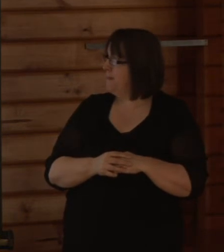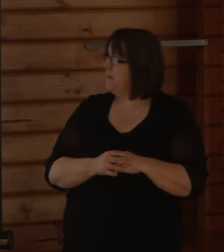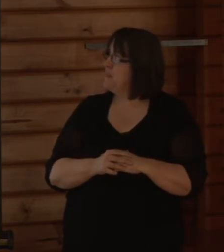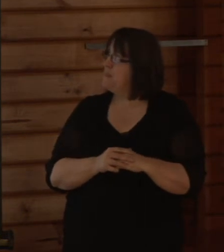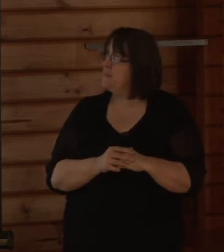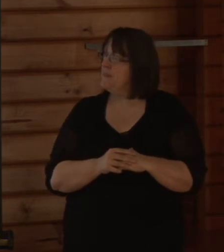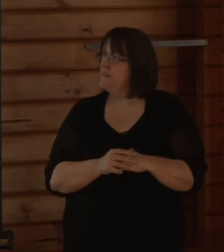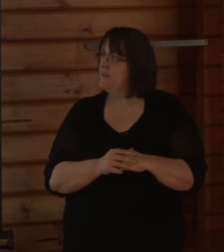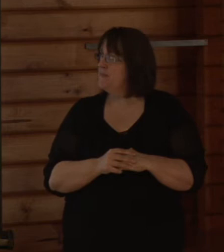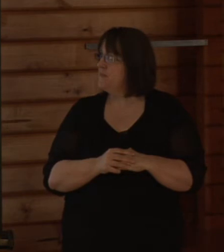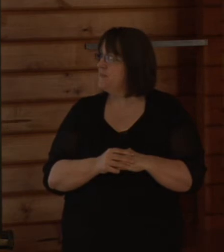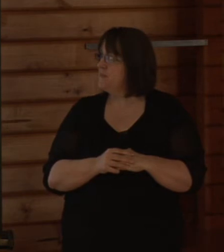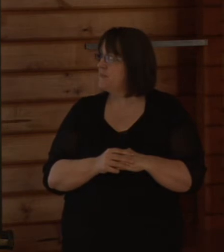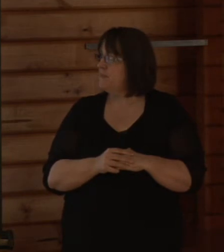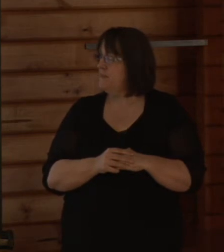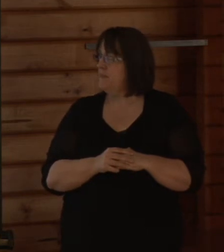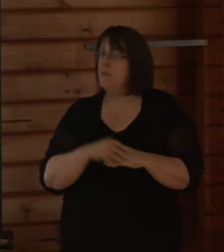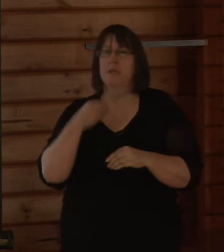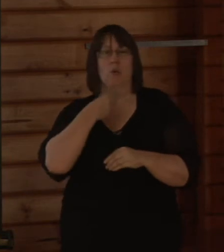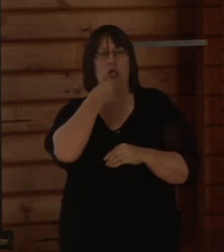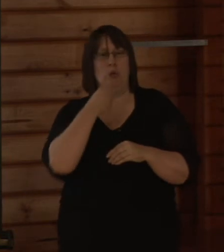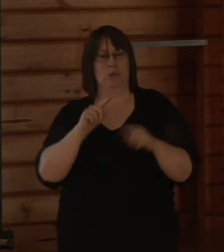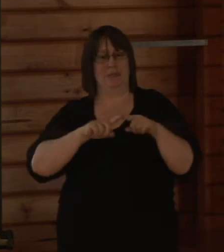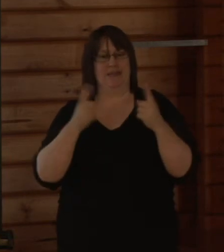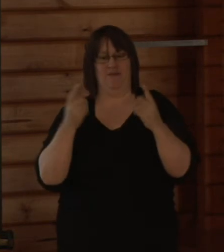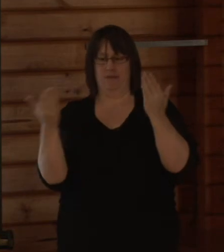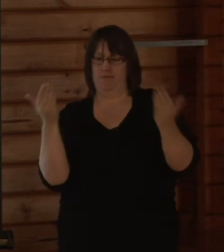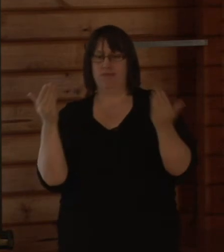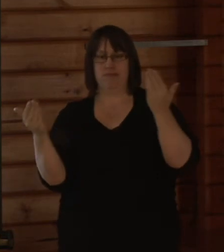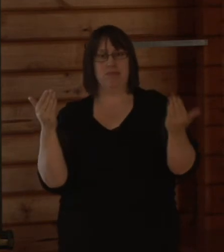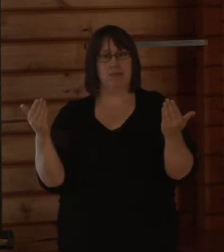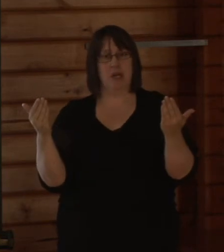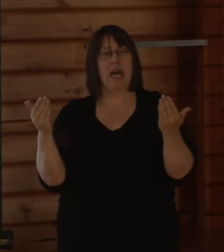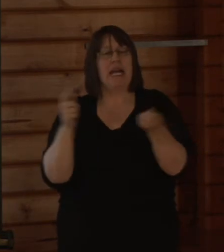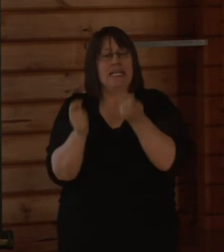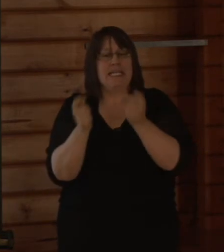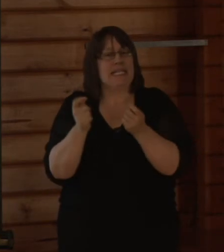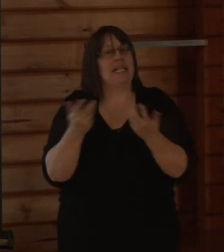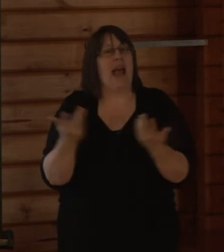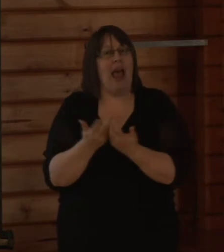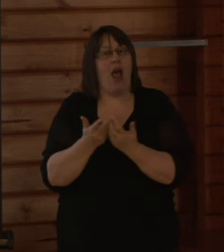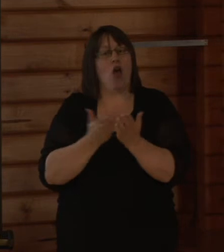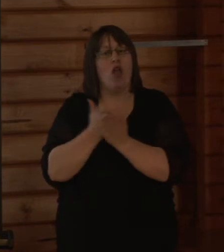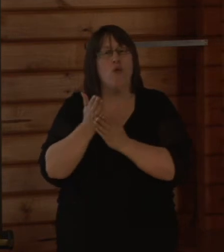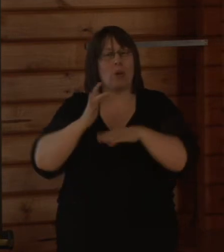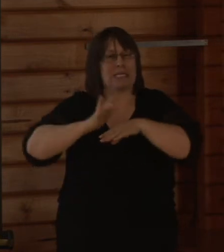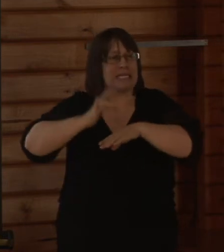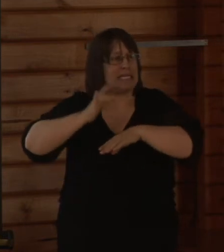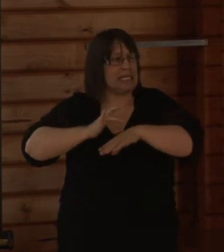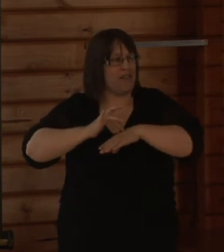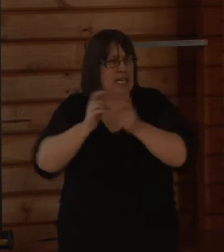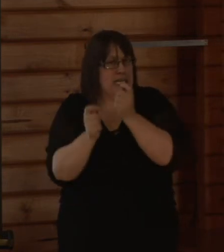The models have been tested through sensitivity testing